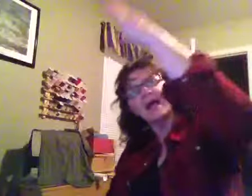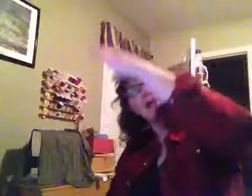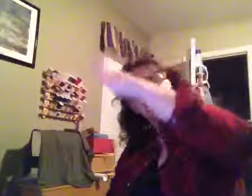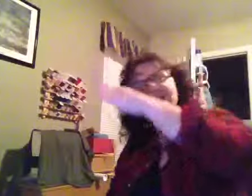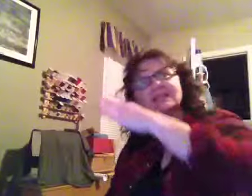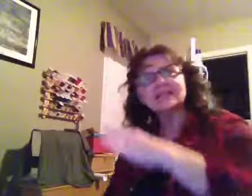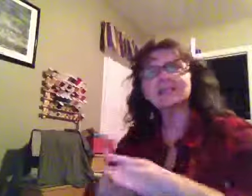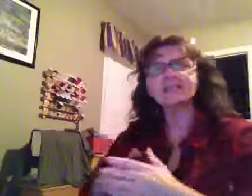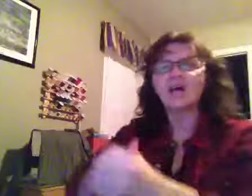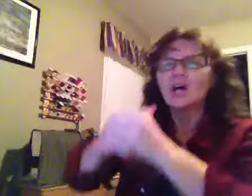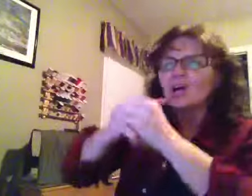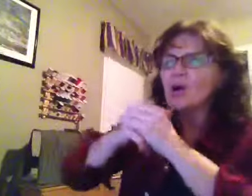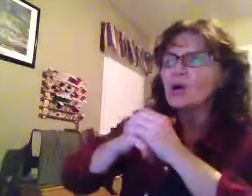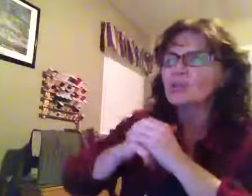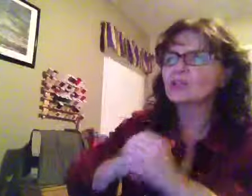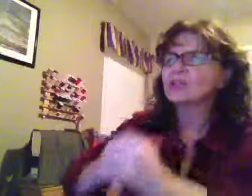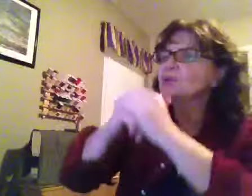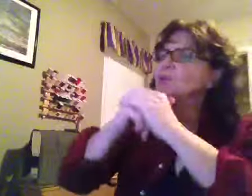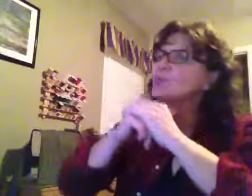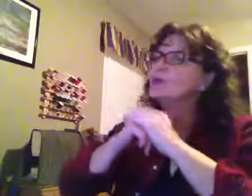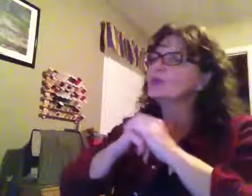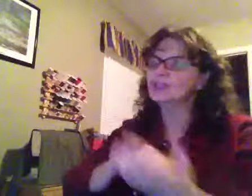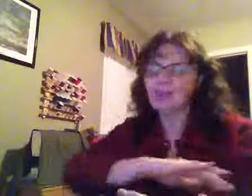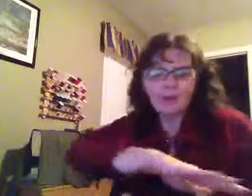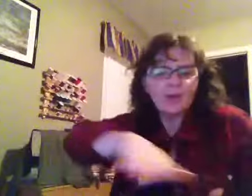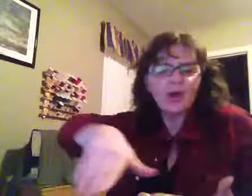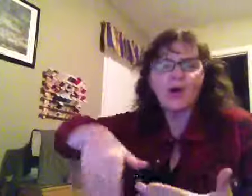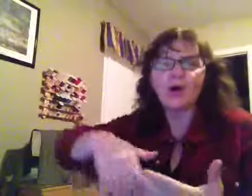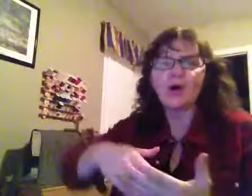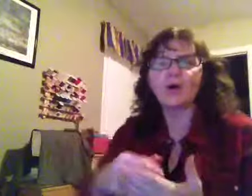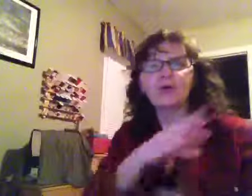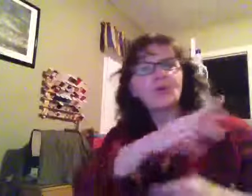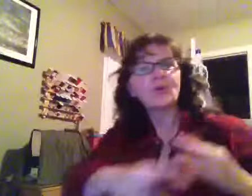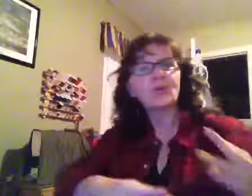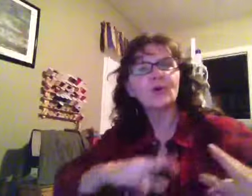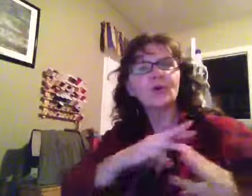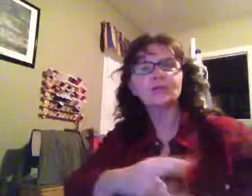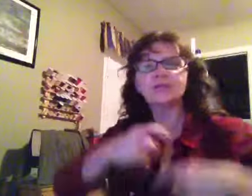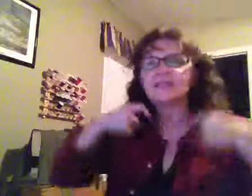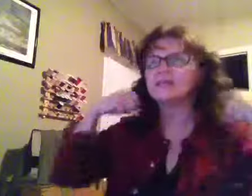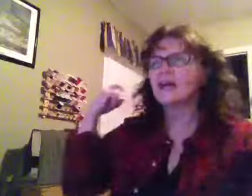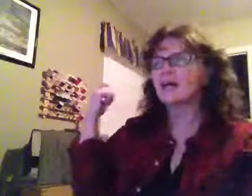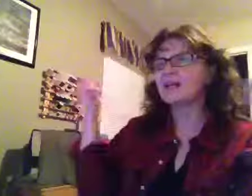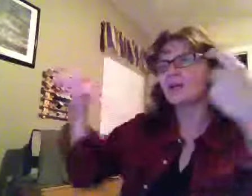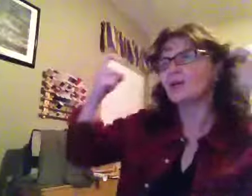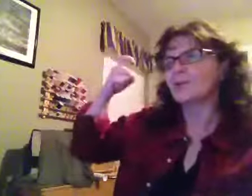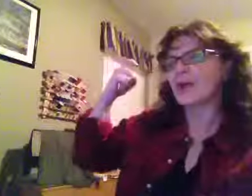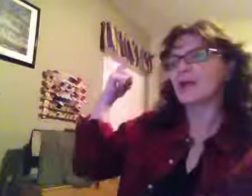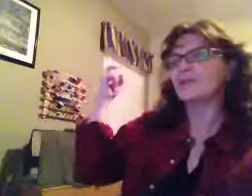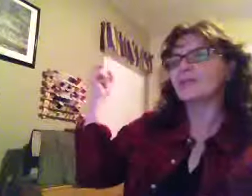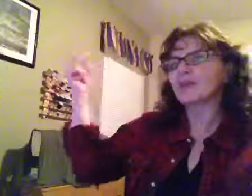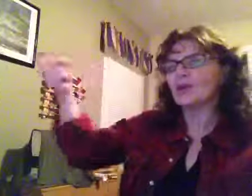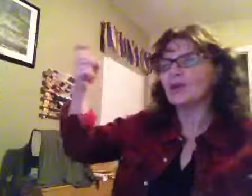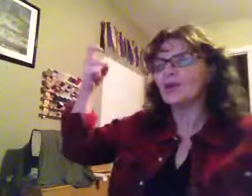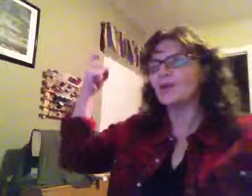This is a call to worship, let it go all around the earth.